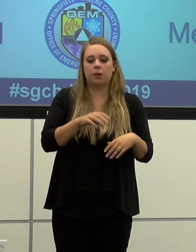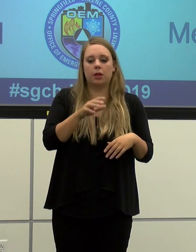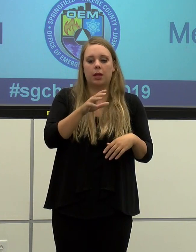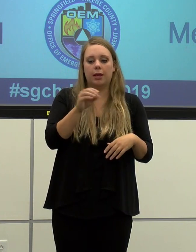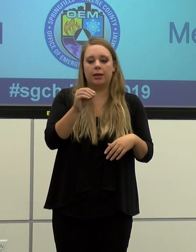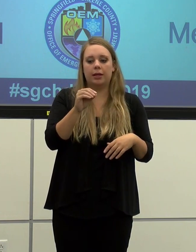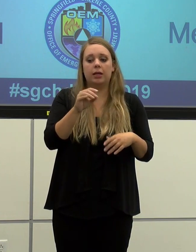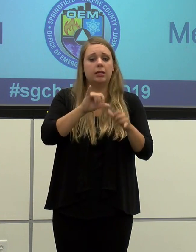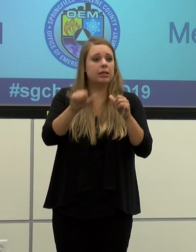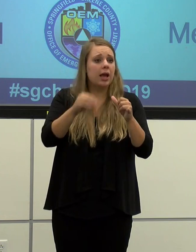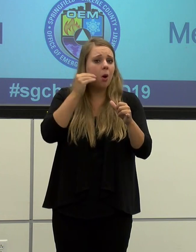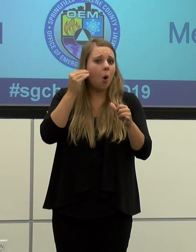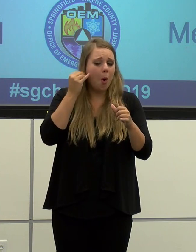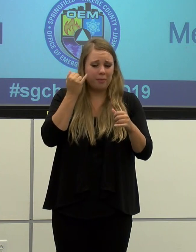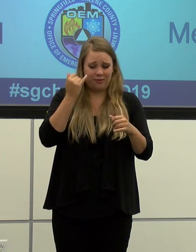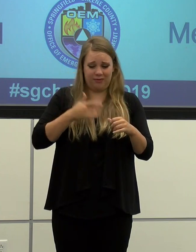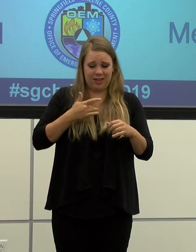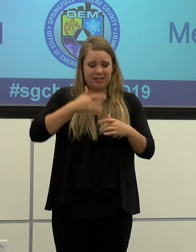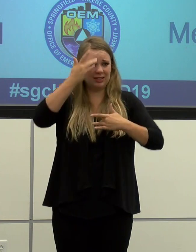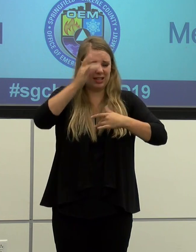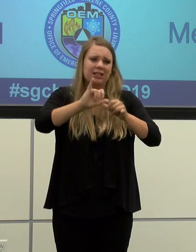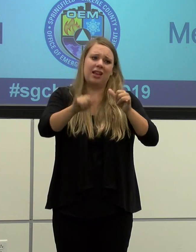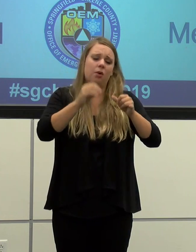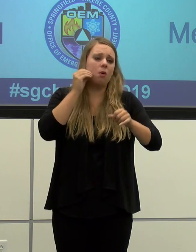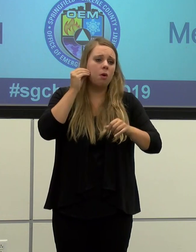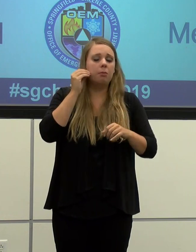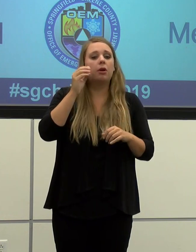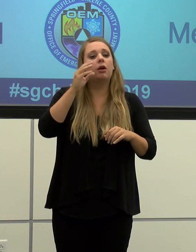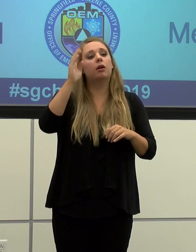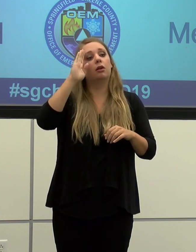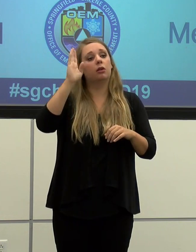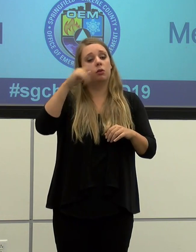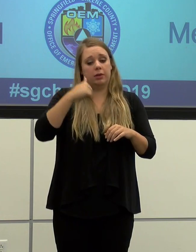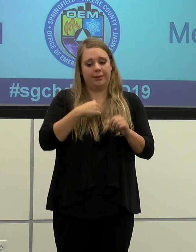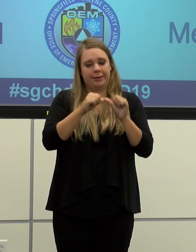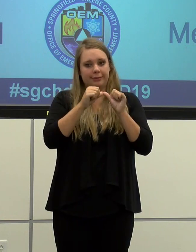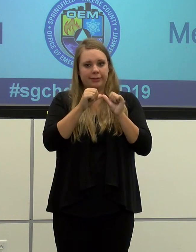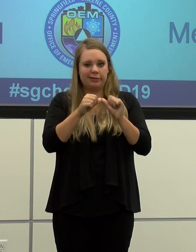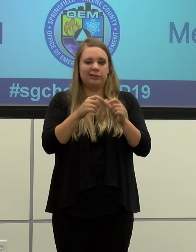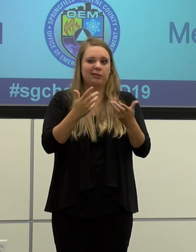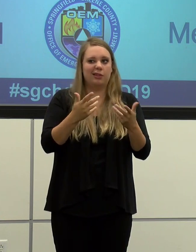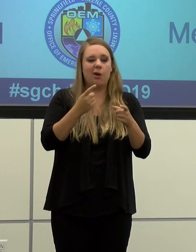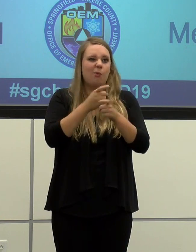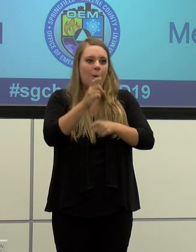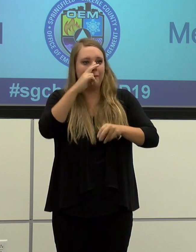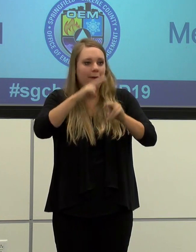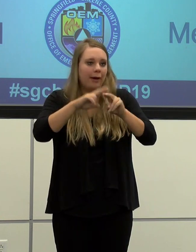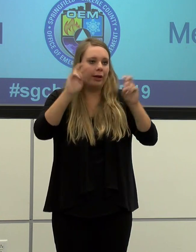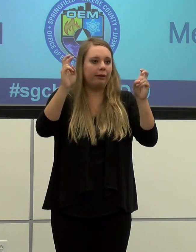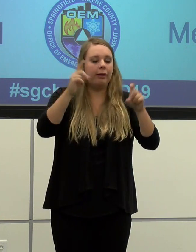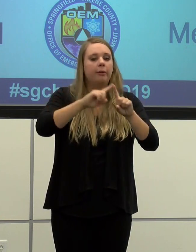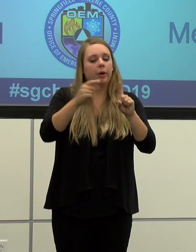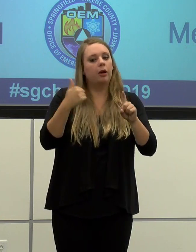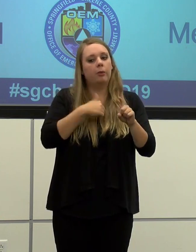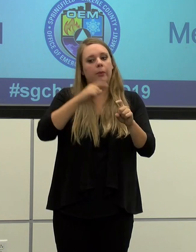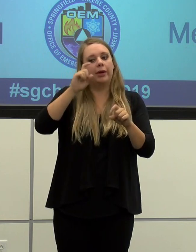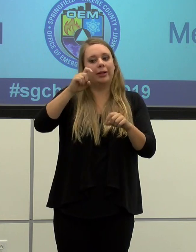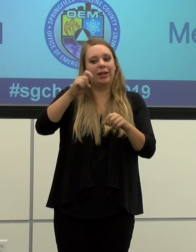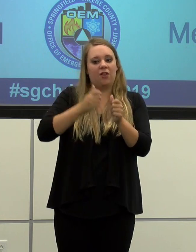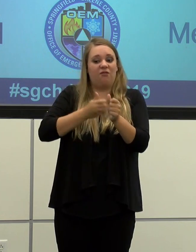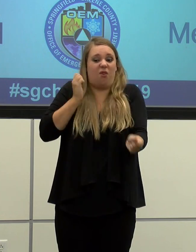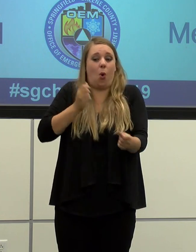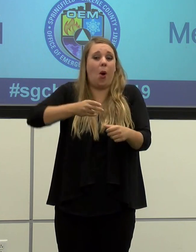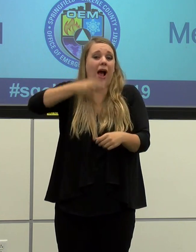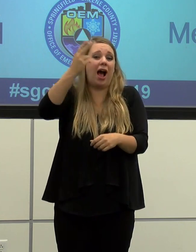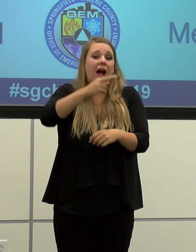and stay home if you're sick. And I know I continue to be a buzz kill, but we need to avoid high